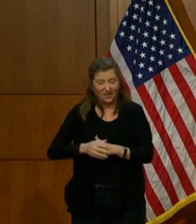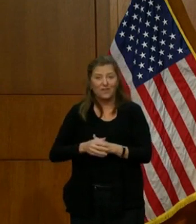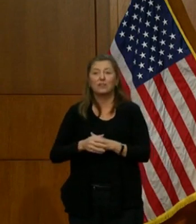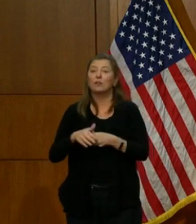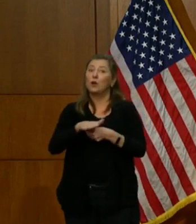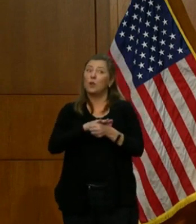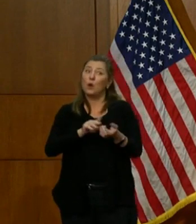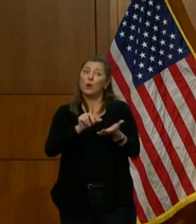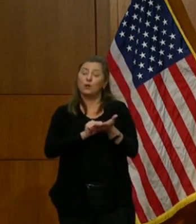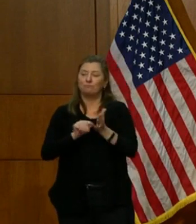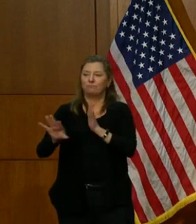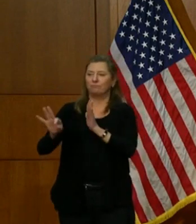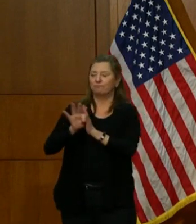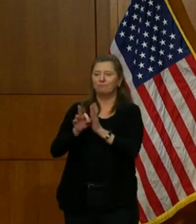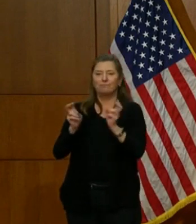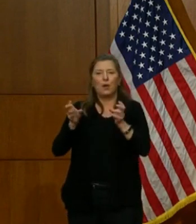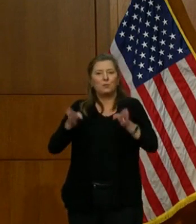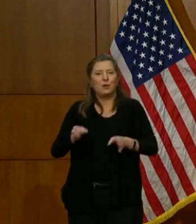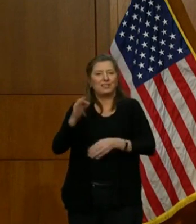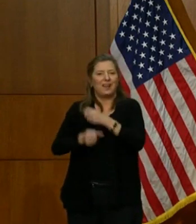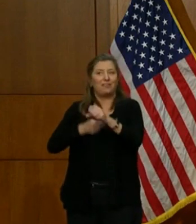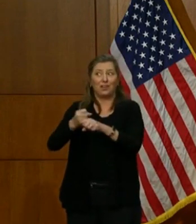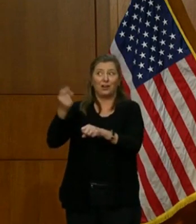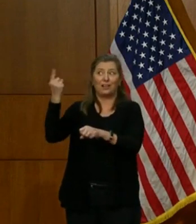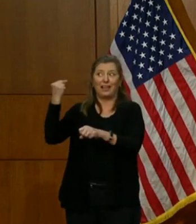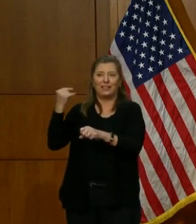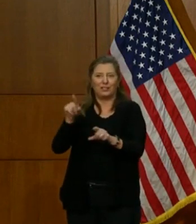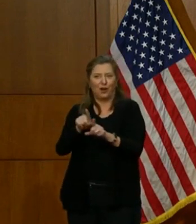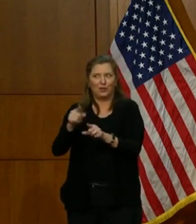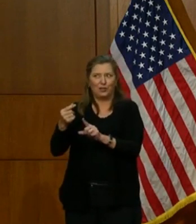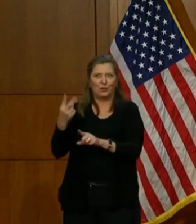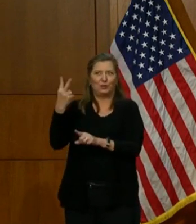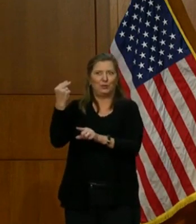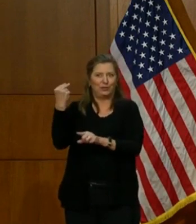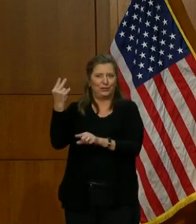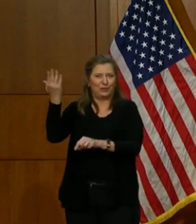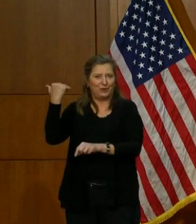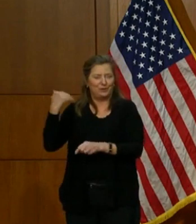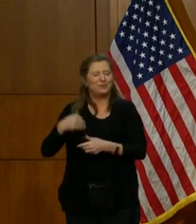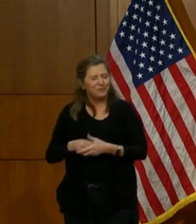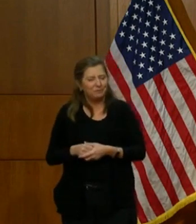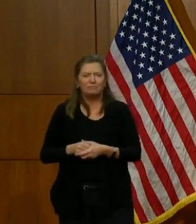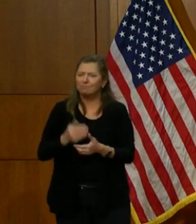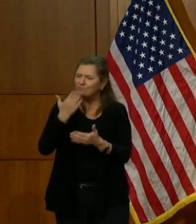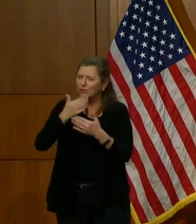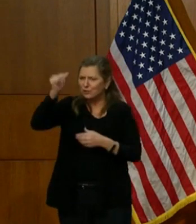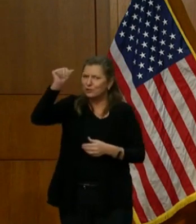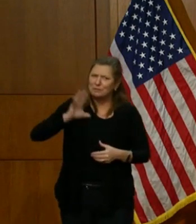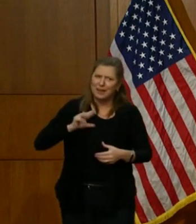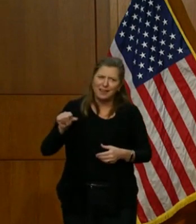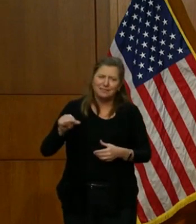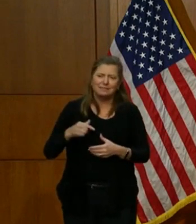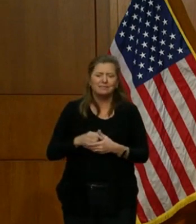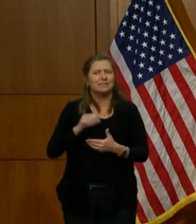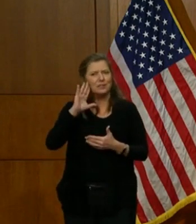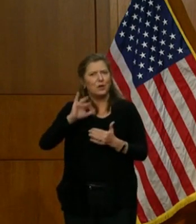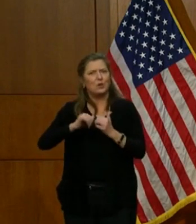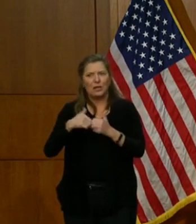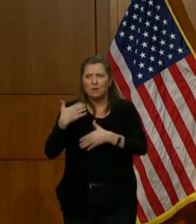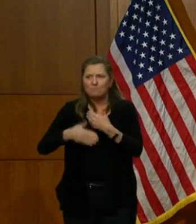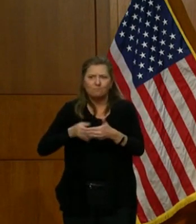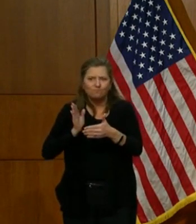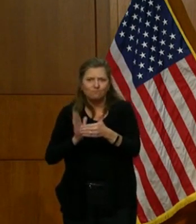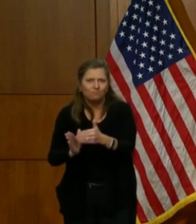newspapers named him Person of the Year last year and the year before. He's a good man. He knows how to get things